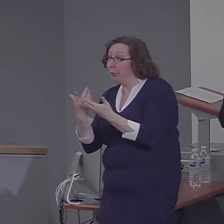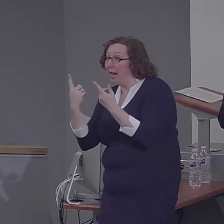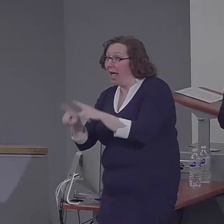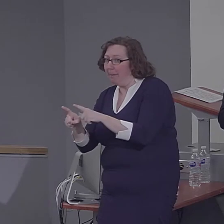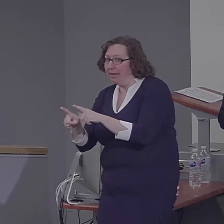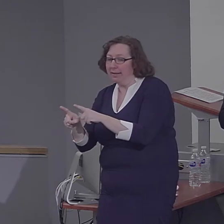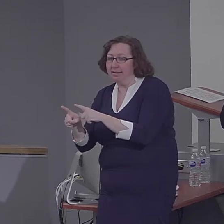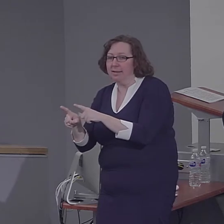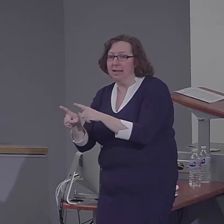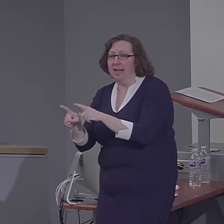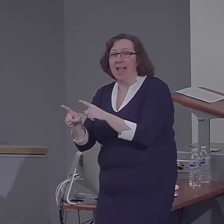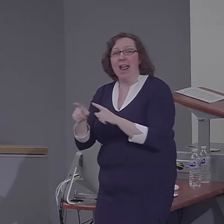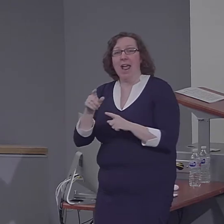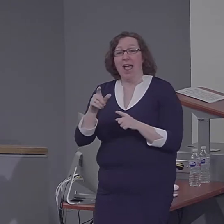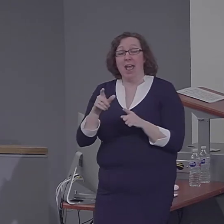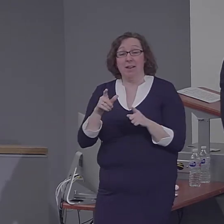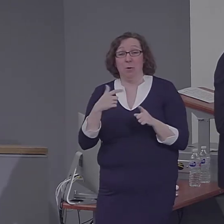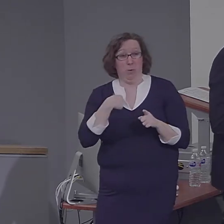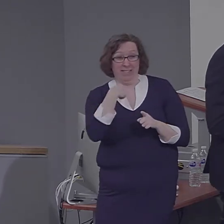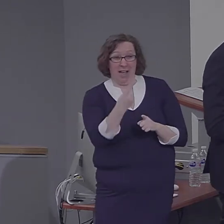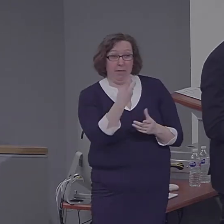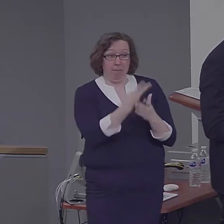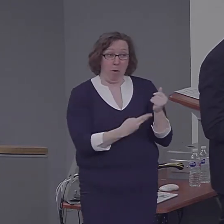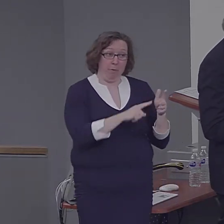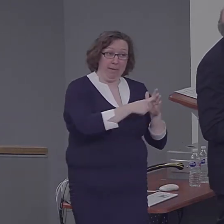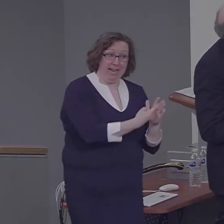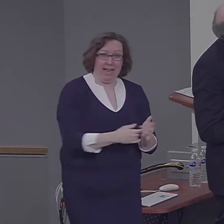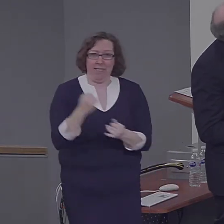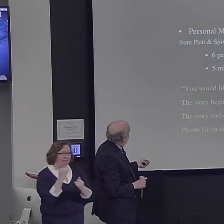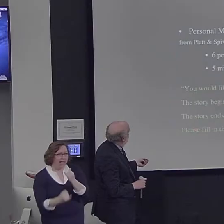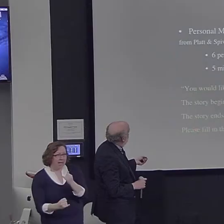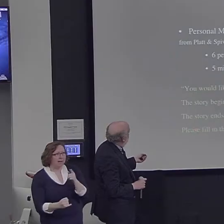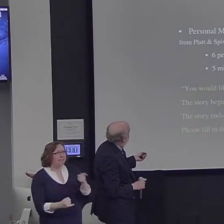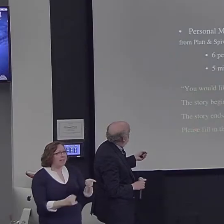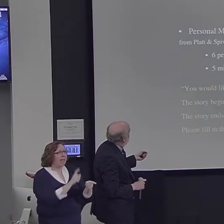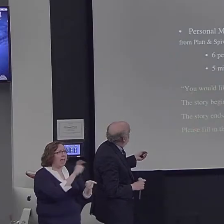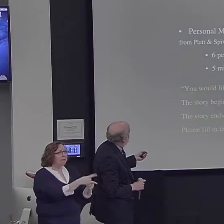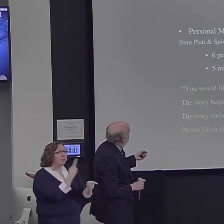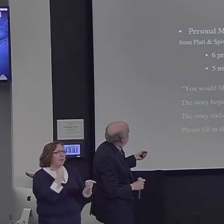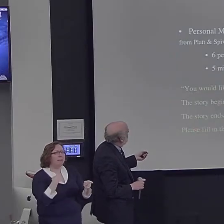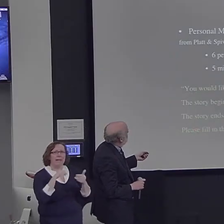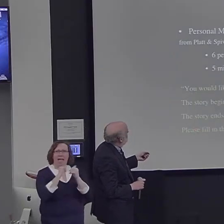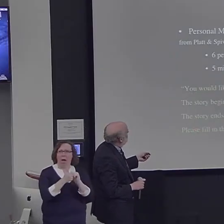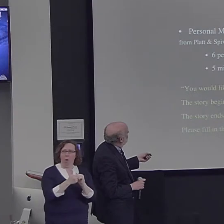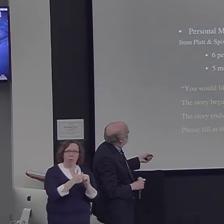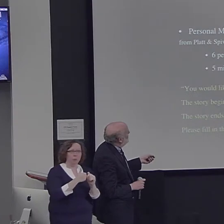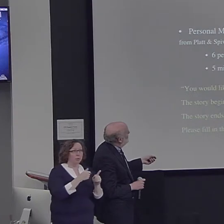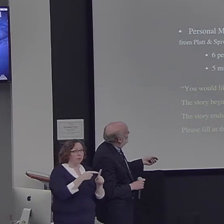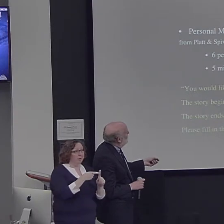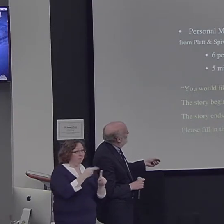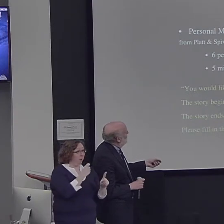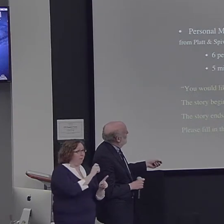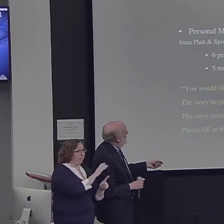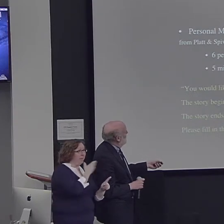get from the bad beginning to the good end. So in our adapted version we would say something like you would like to do well on your upcoming